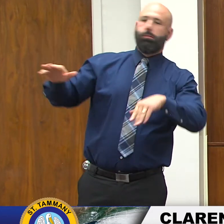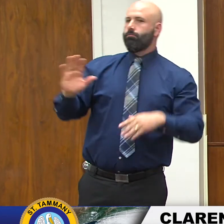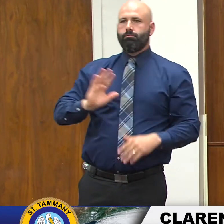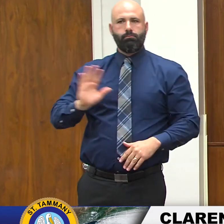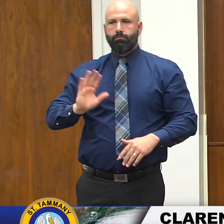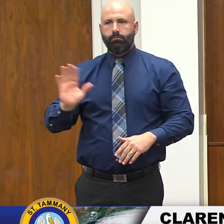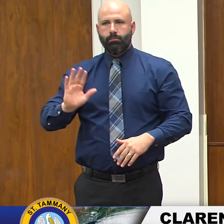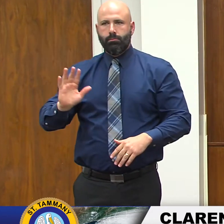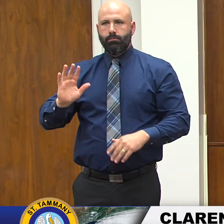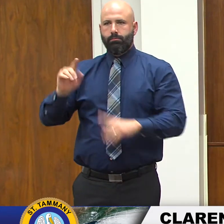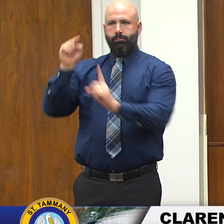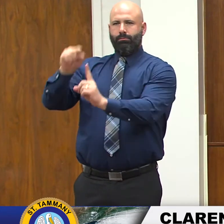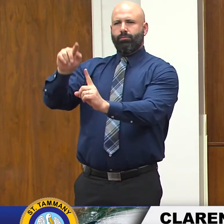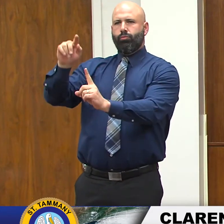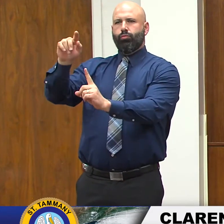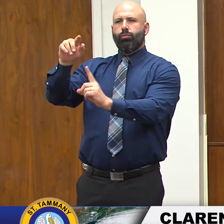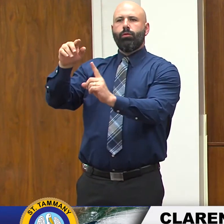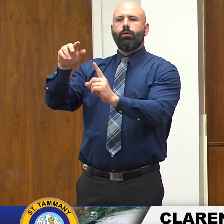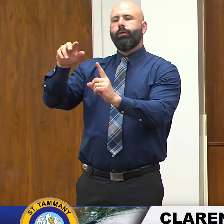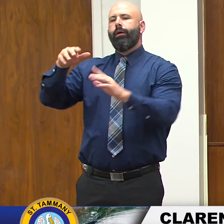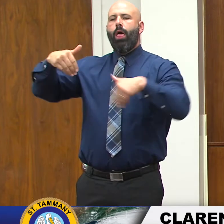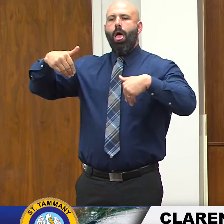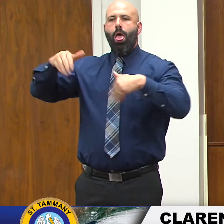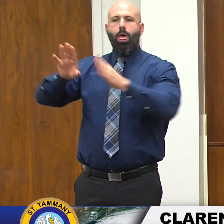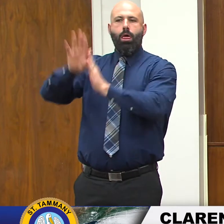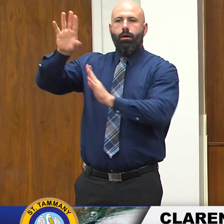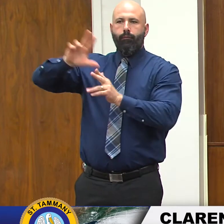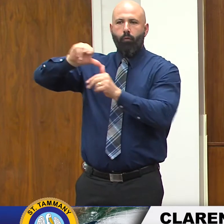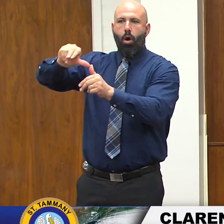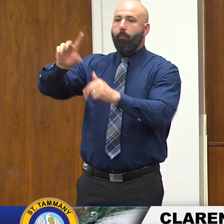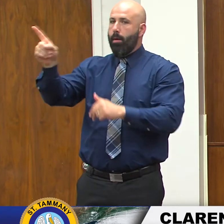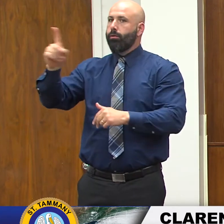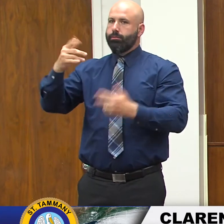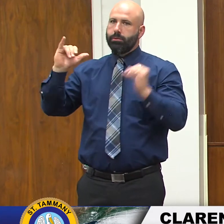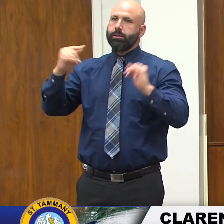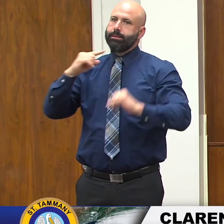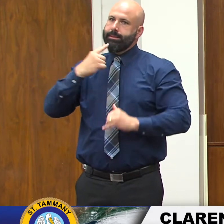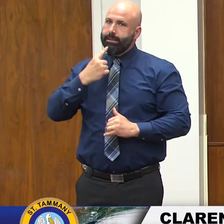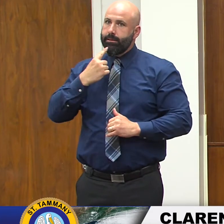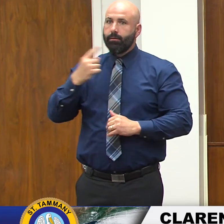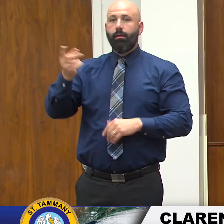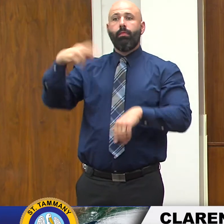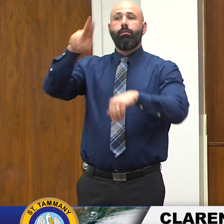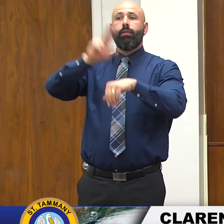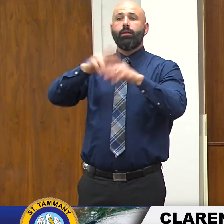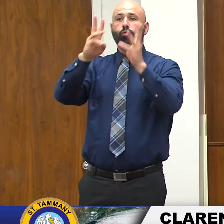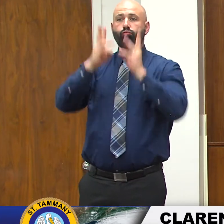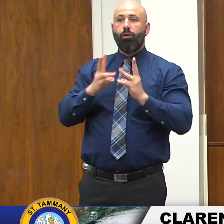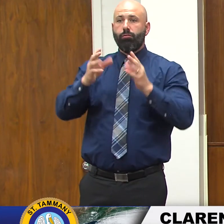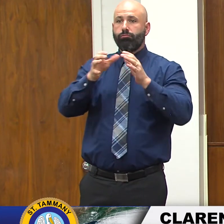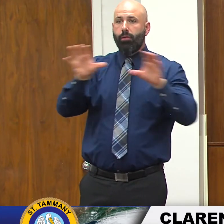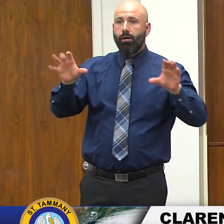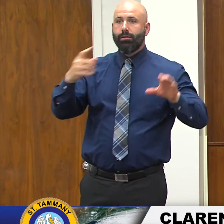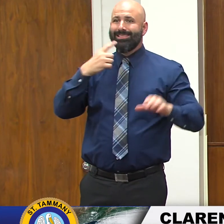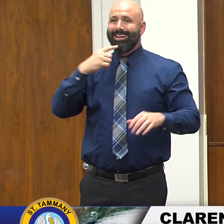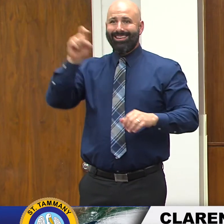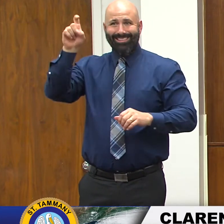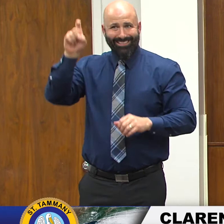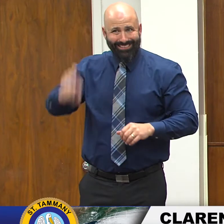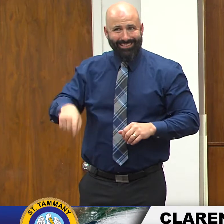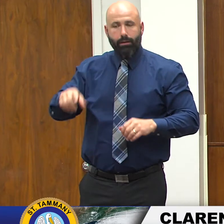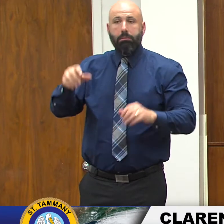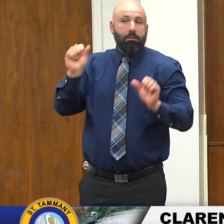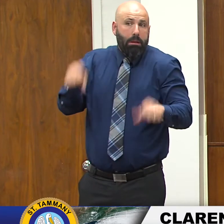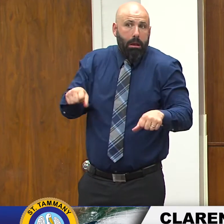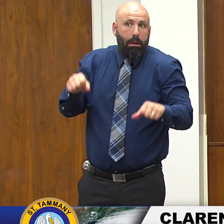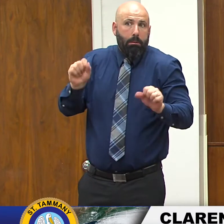right now the fork the National Weather Service is saying that we could have anywhere from 40 to 50 miles of tropical storm force